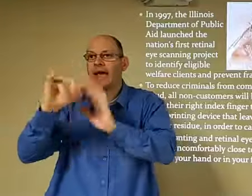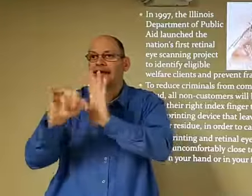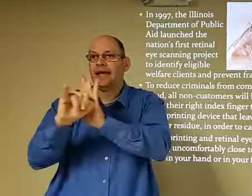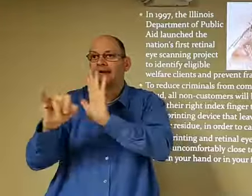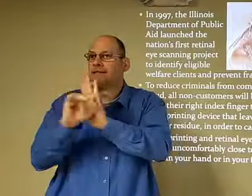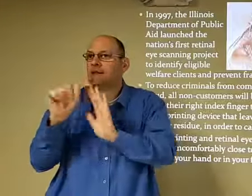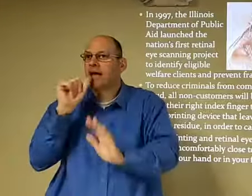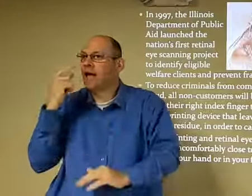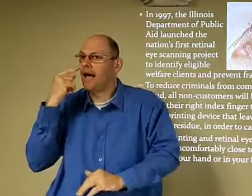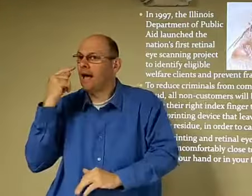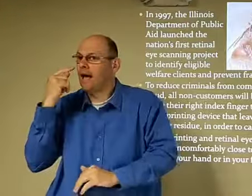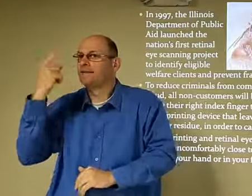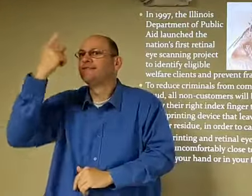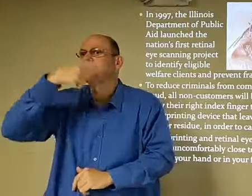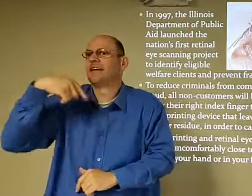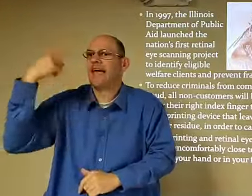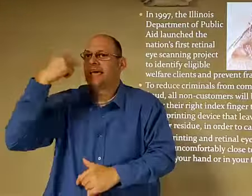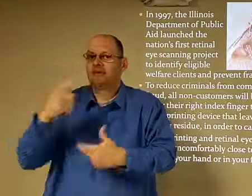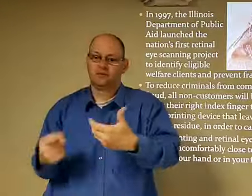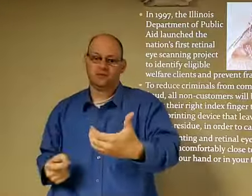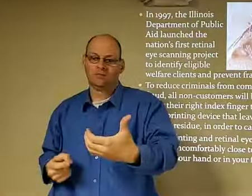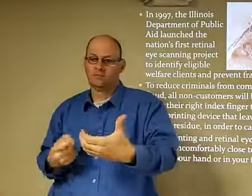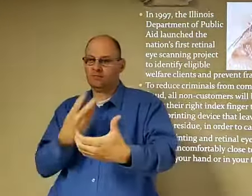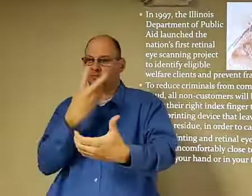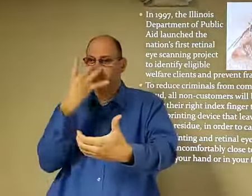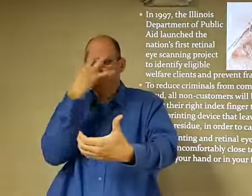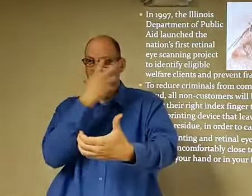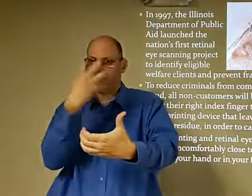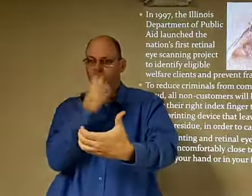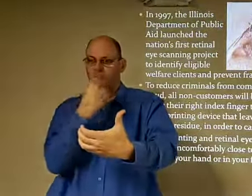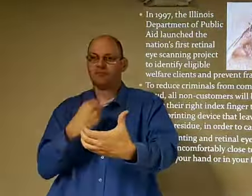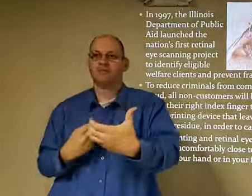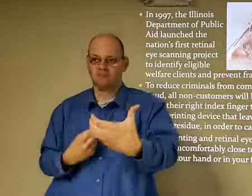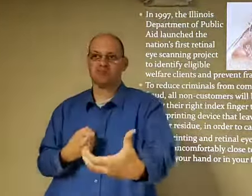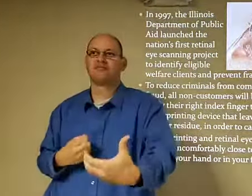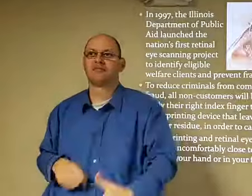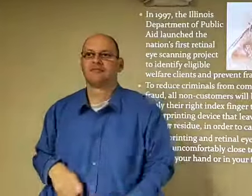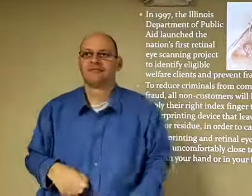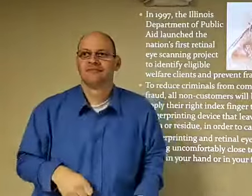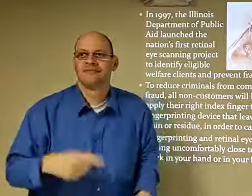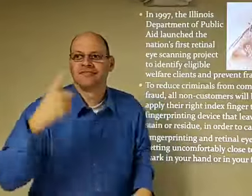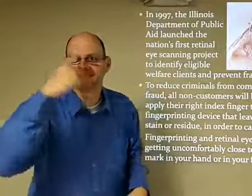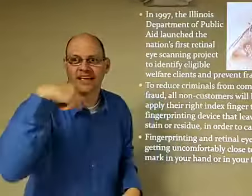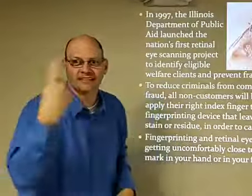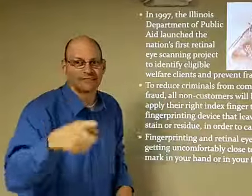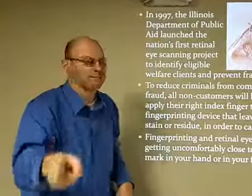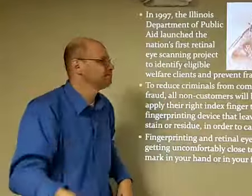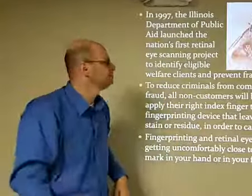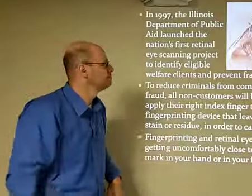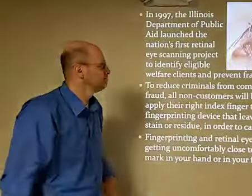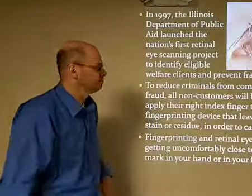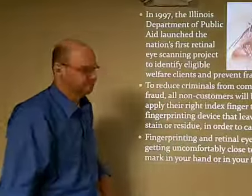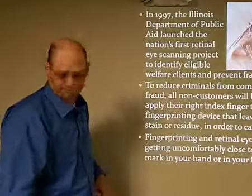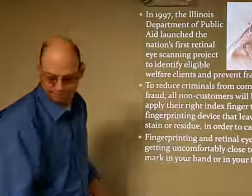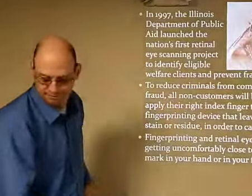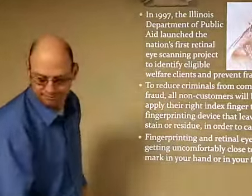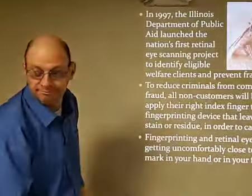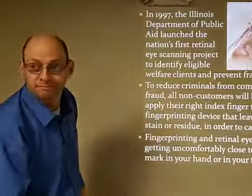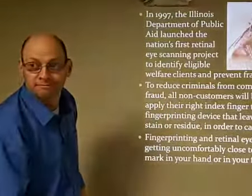Now, people are using face identity, not necessarily the eyes, but it's identifying the face. So,